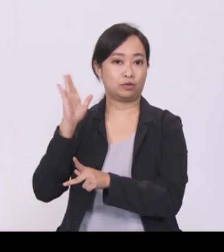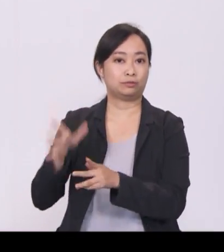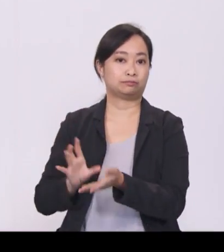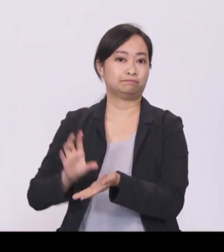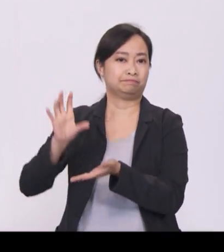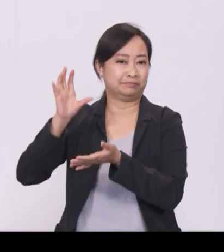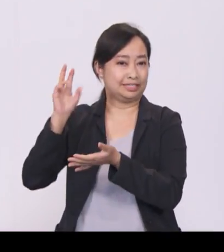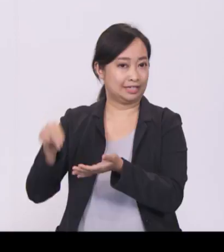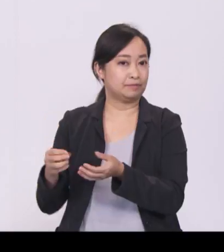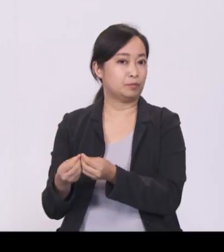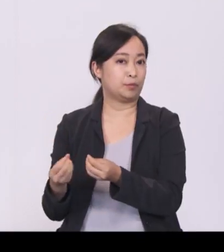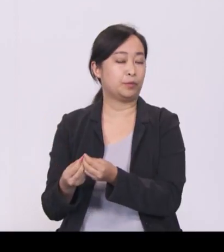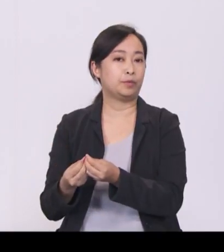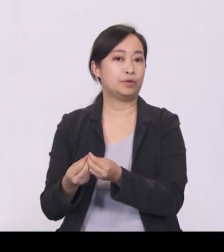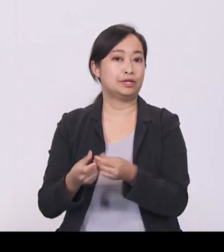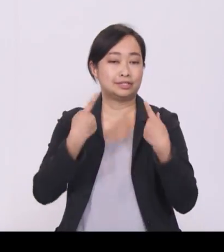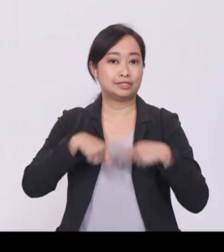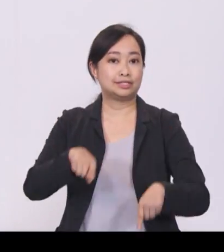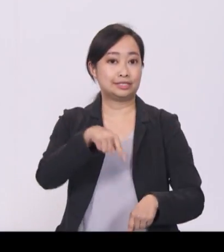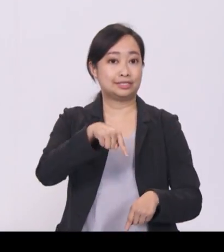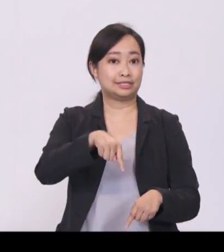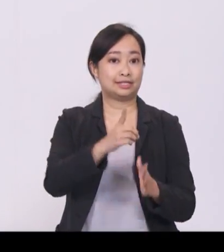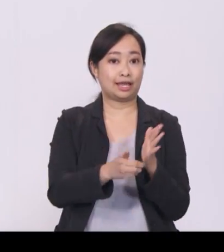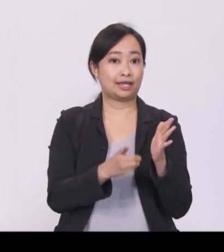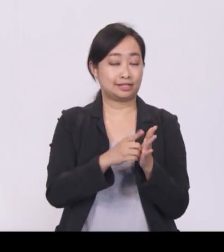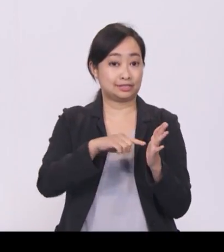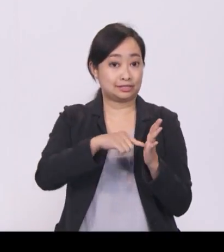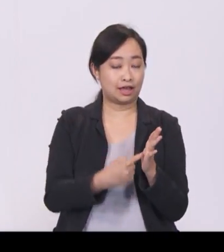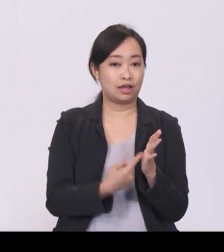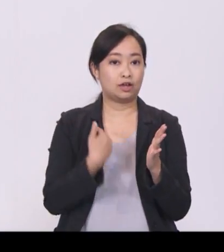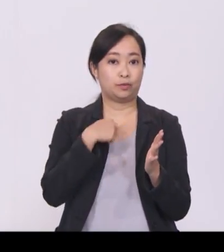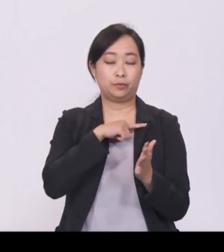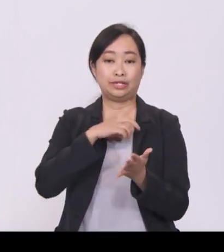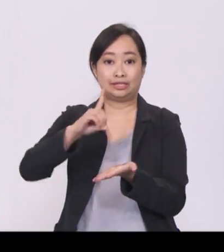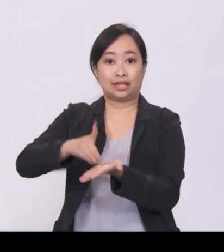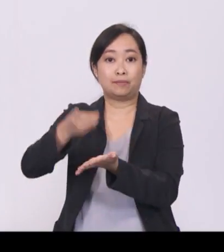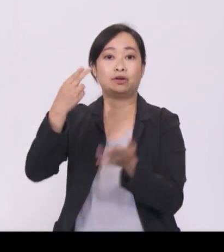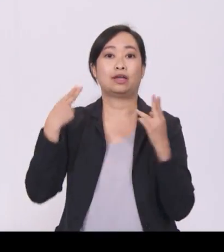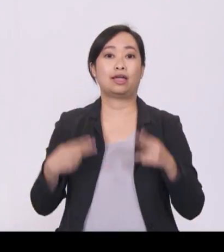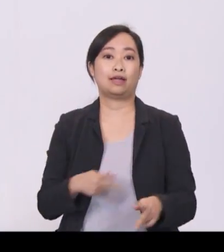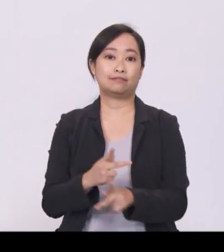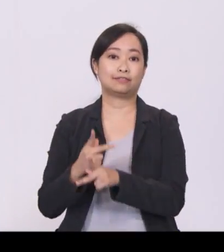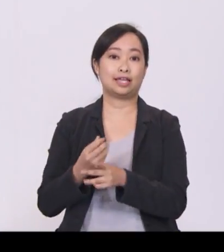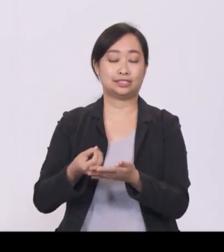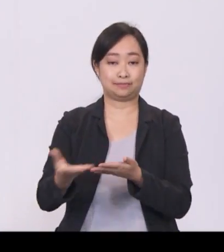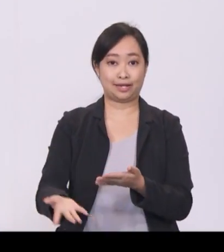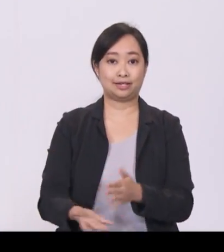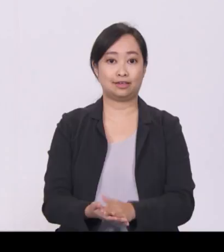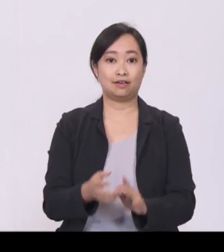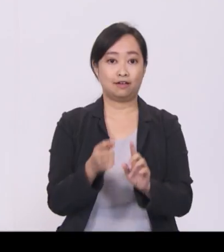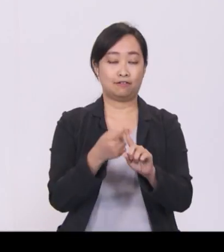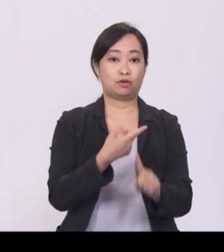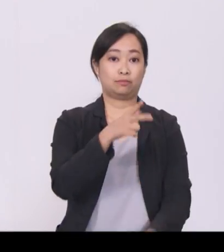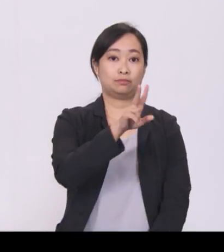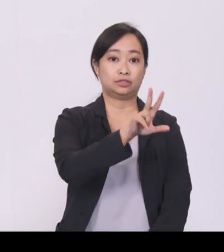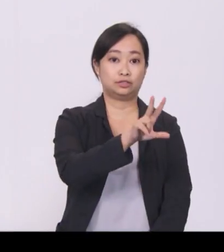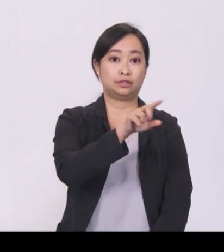Since the start of this decade, we have more than doubled our healthcare spending, from $3.9 billion in